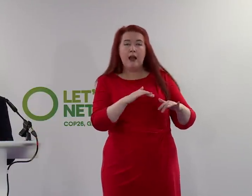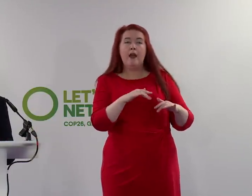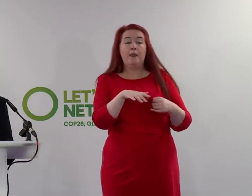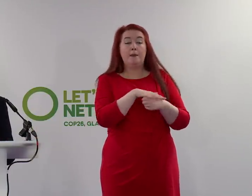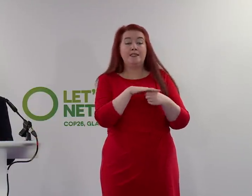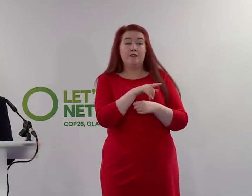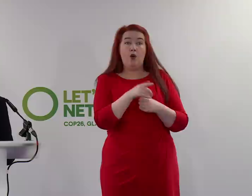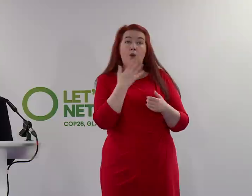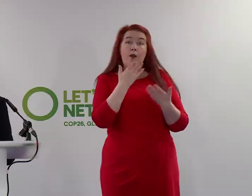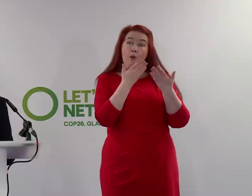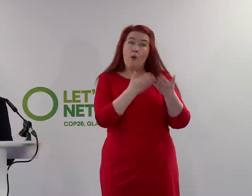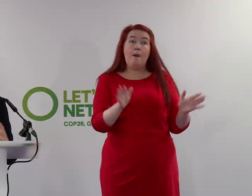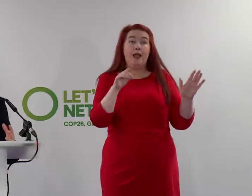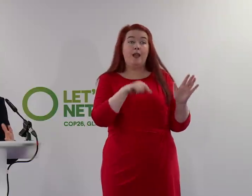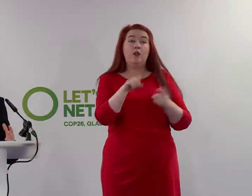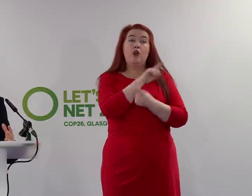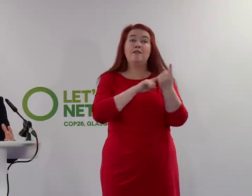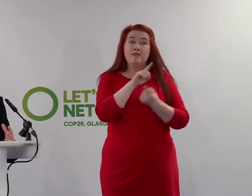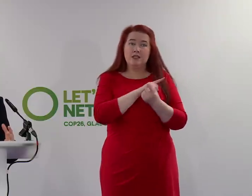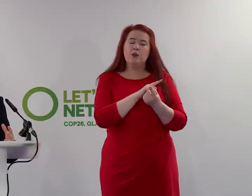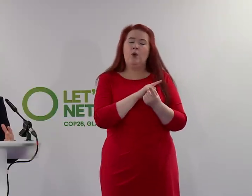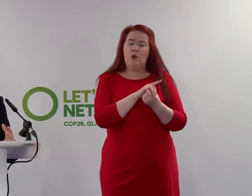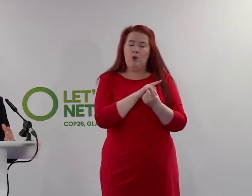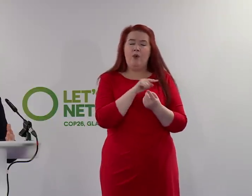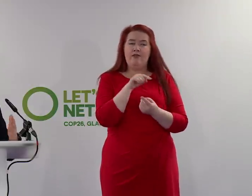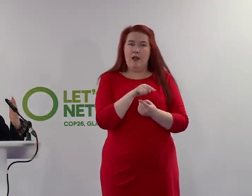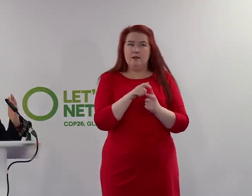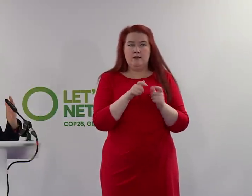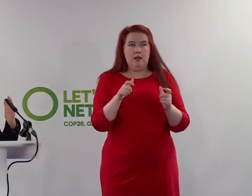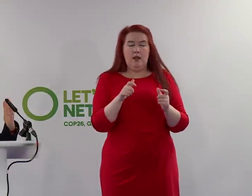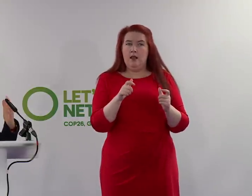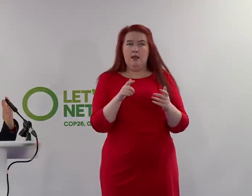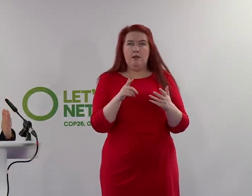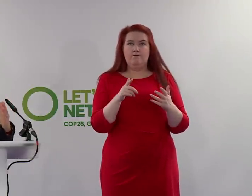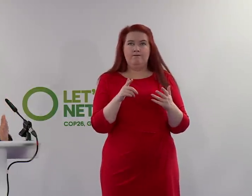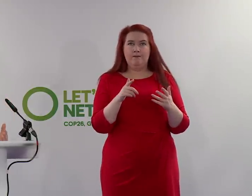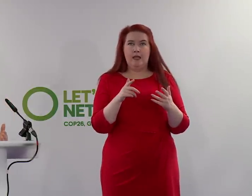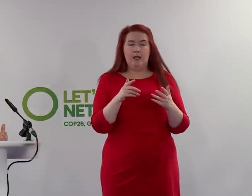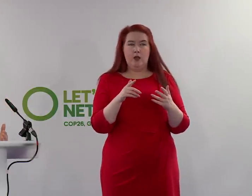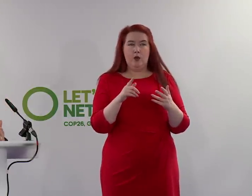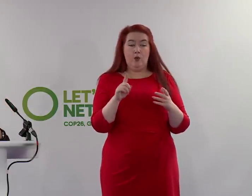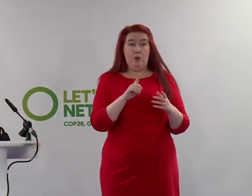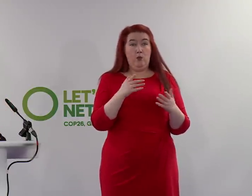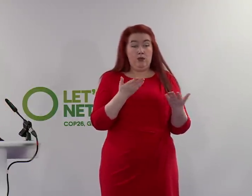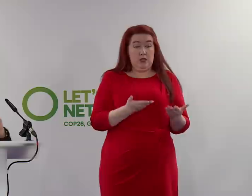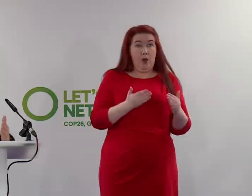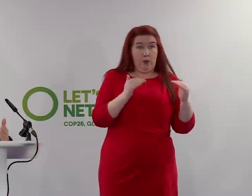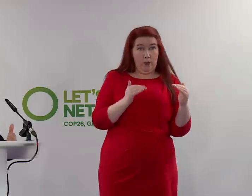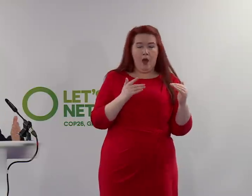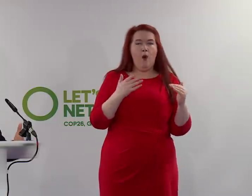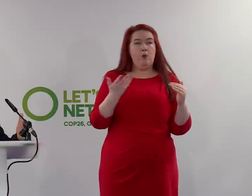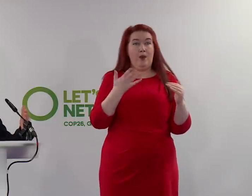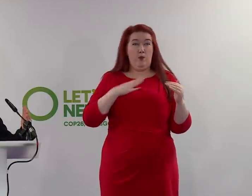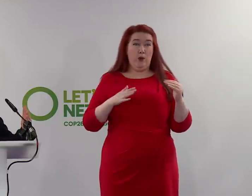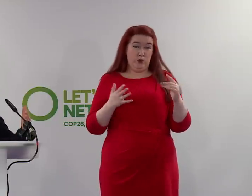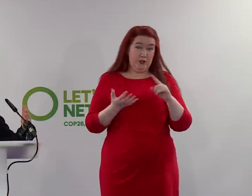conference is one that sees a significant gap between where we need to get to to keep 1